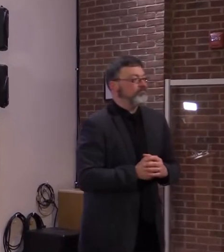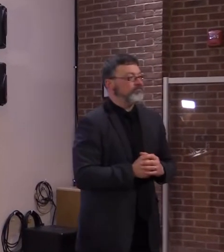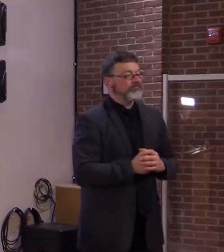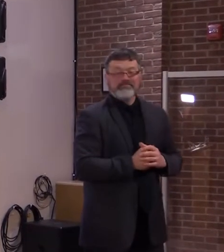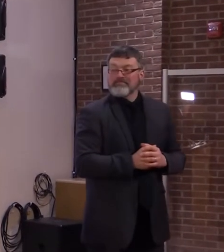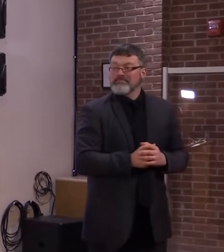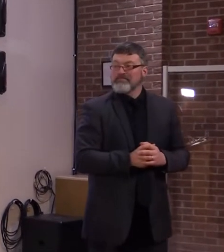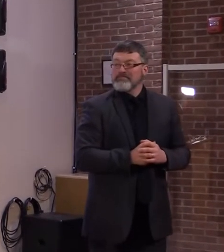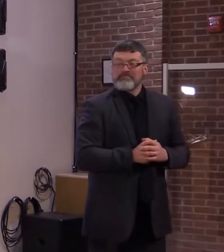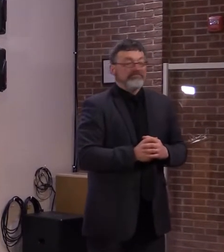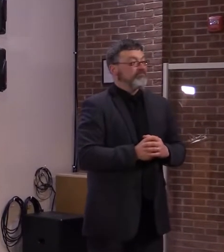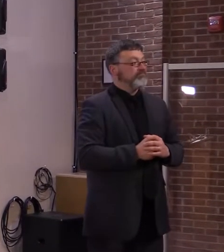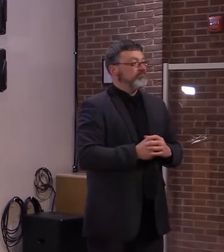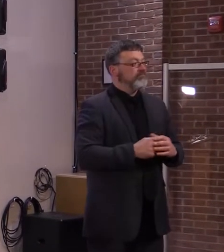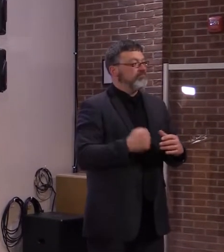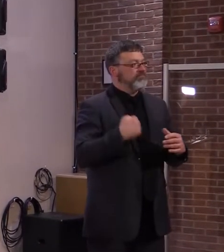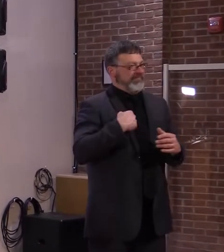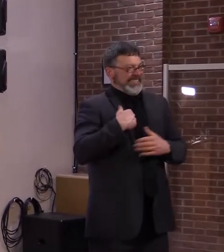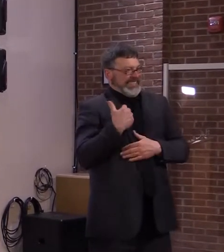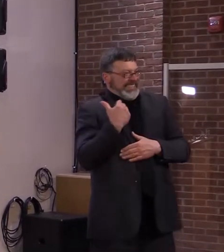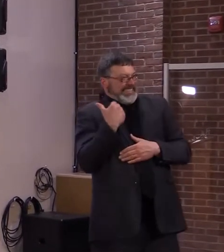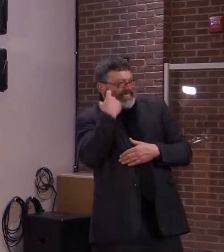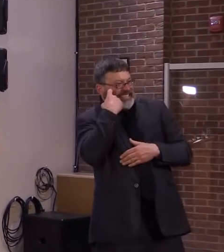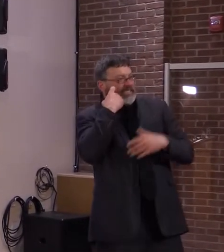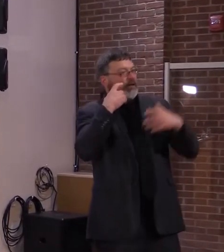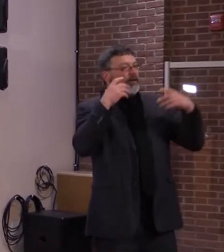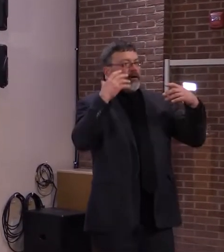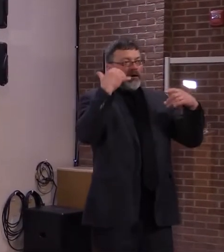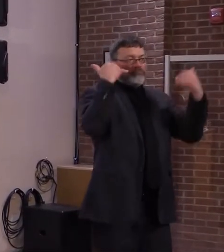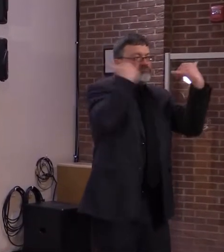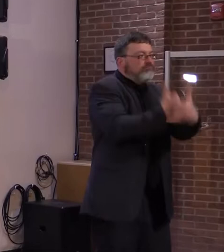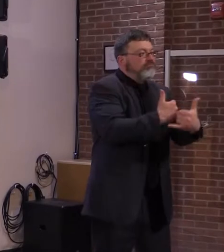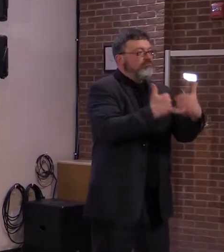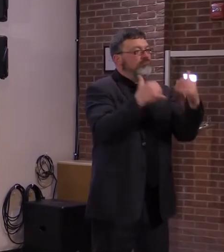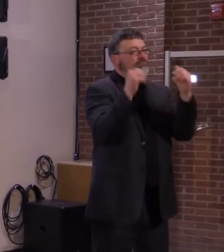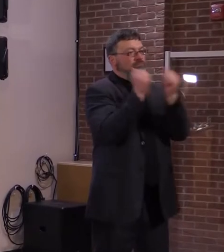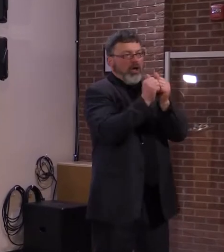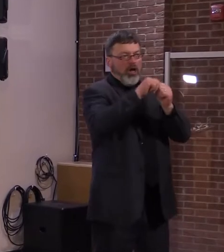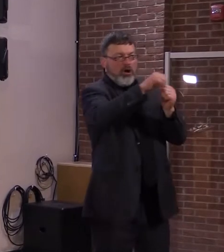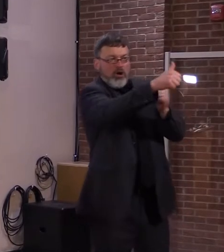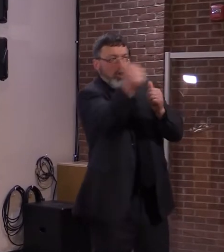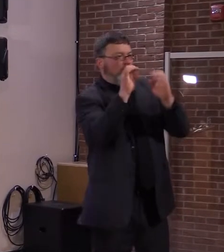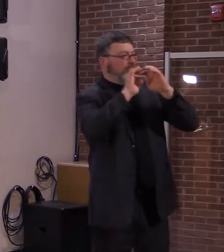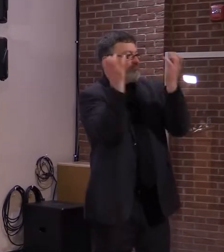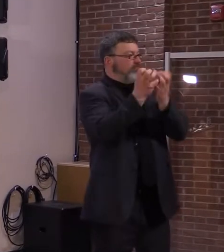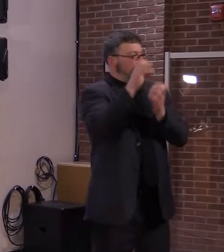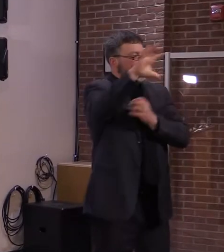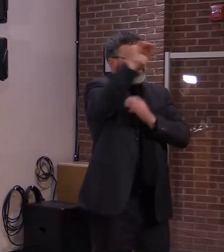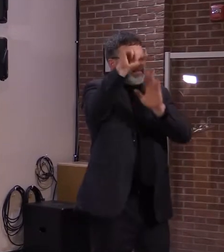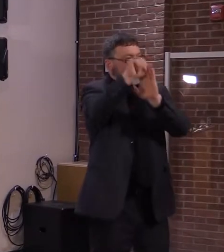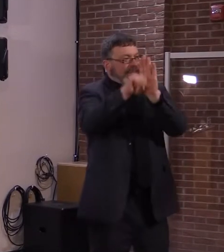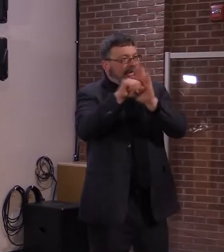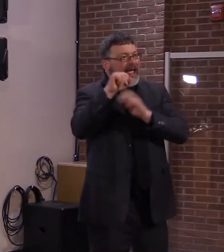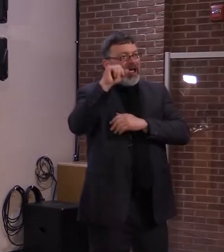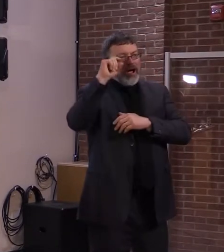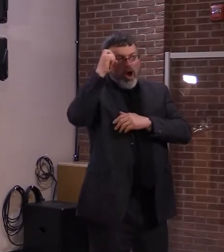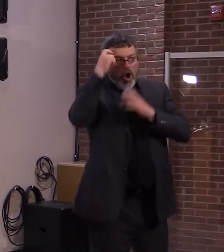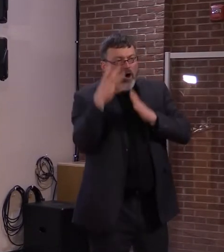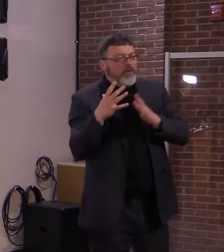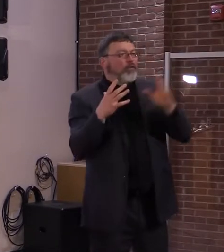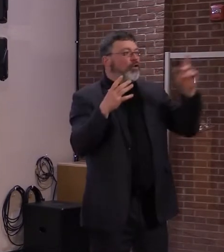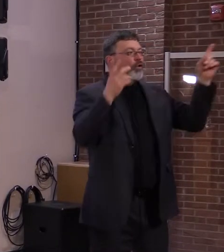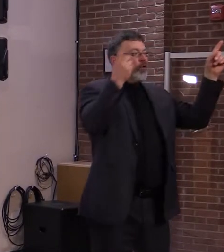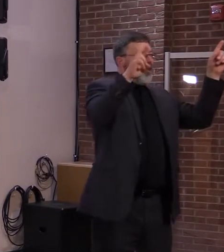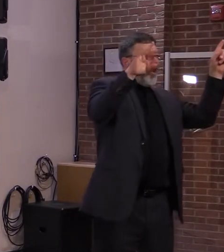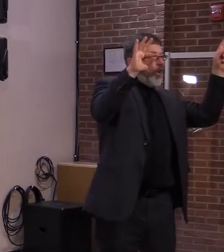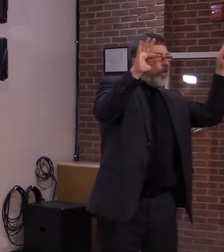So, I just got off the phone with fellow governors, Dr. Fauci, CDC Director Dr. Walensky, White House officials